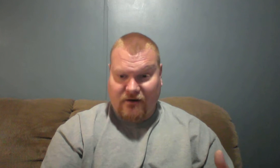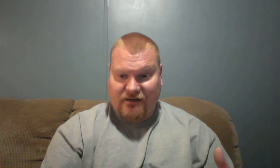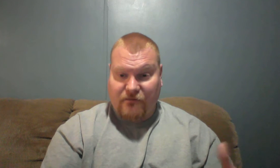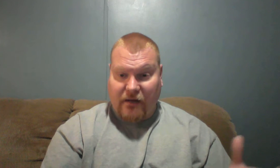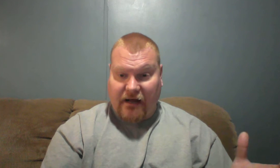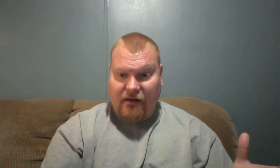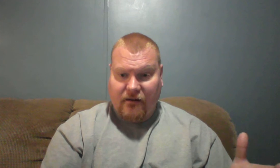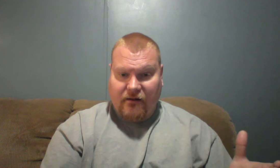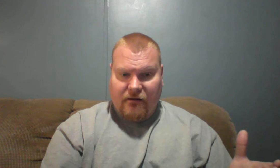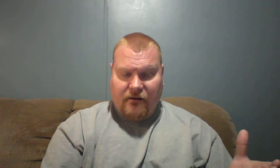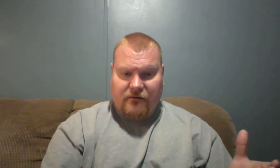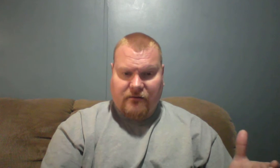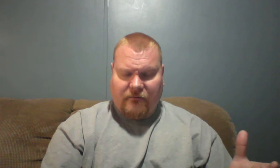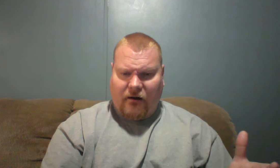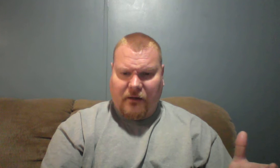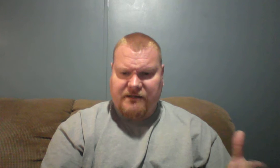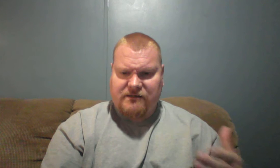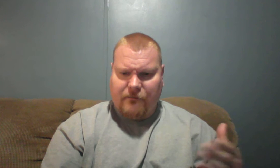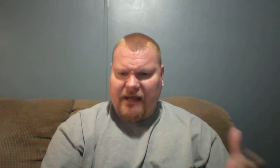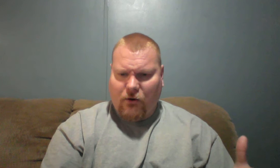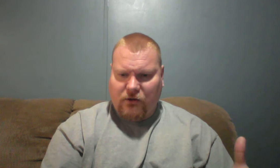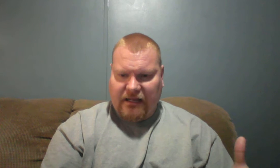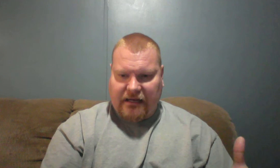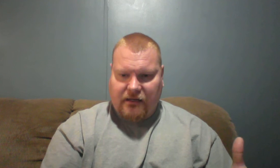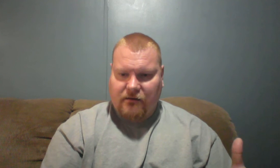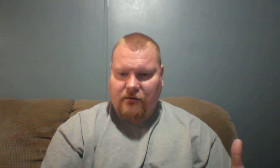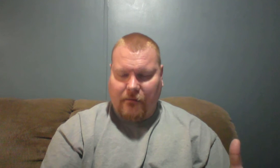or not, done by, of all places, the Mayo Clinic about